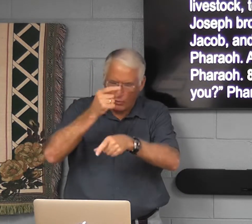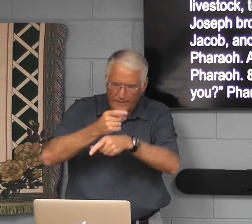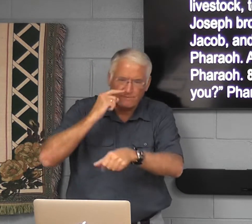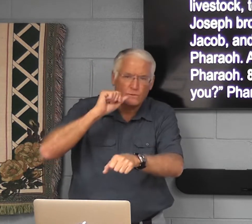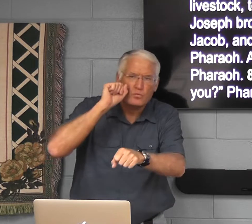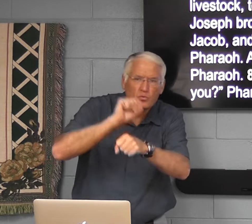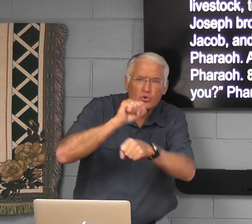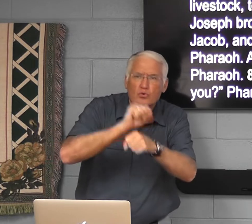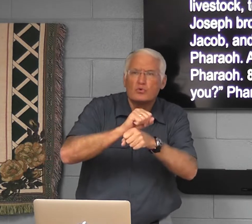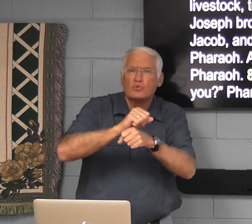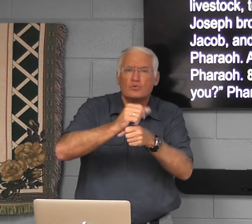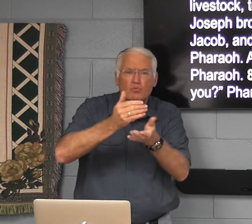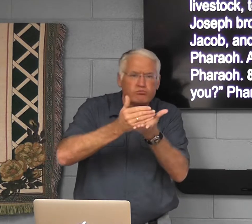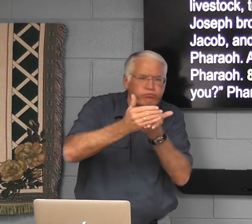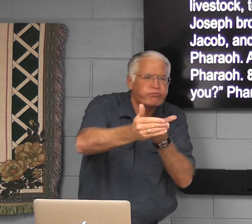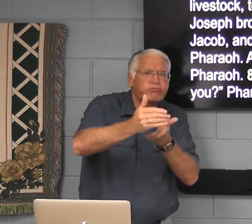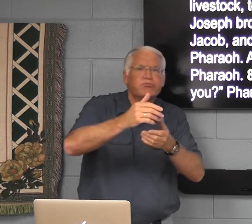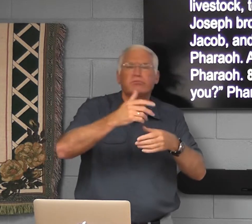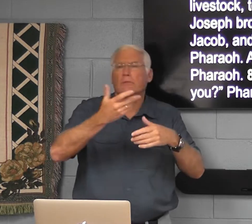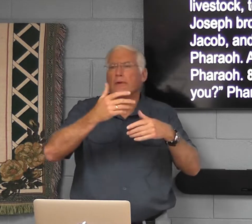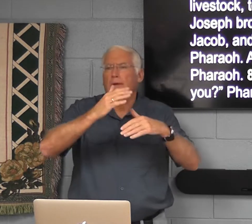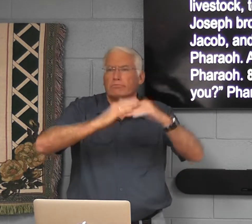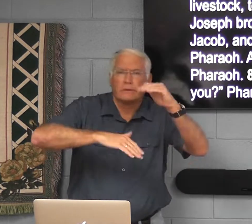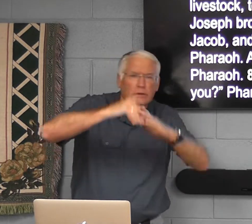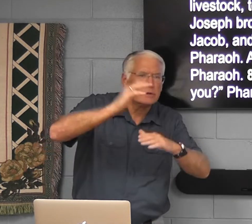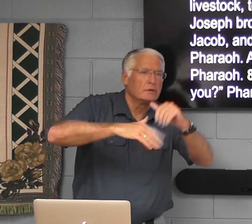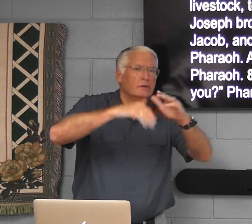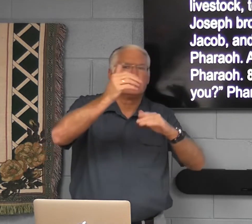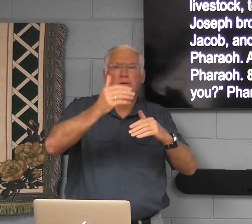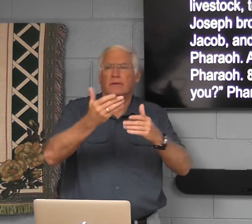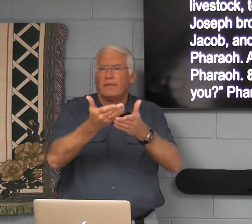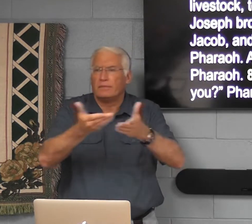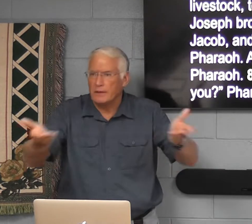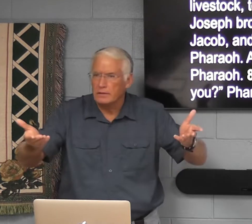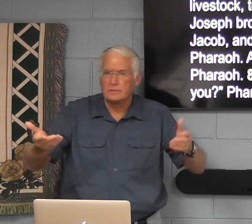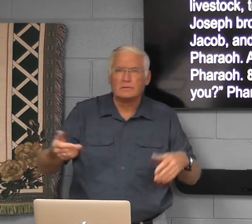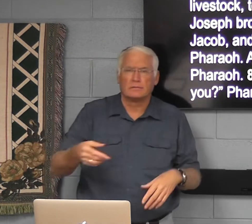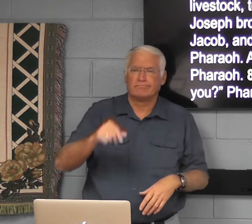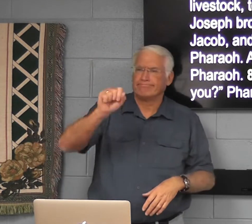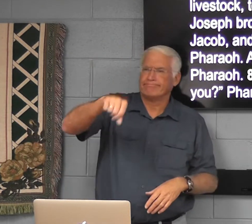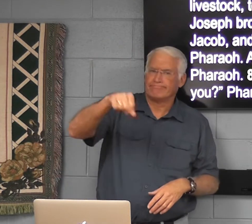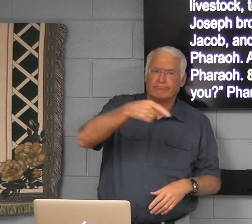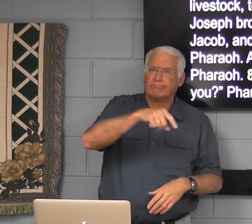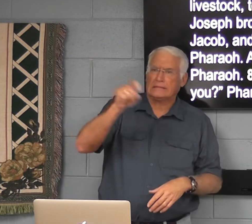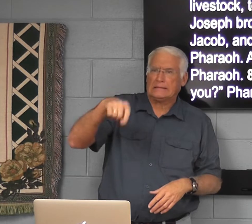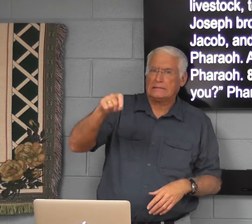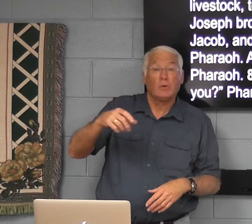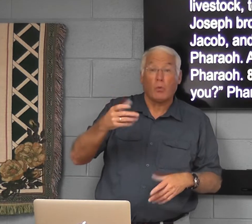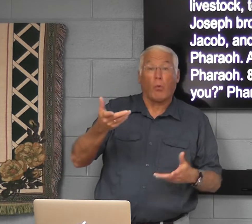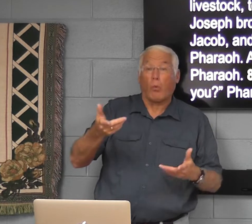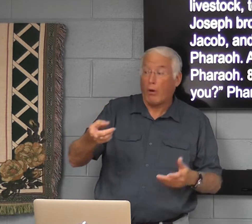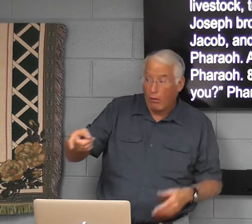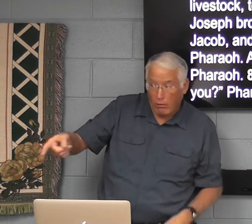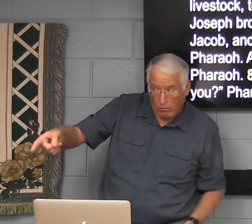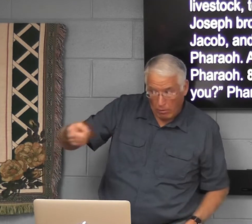They had to have that for working, for plowing, for building. Yes, they used animals.